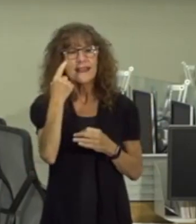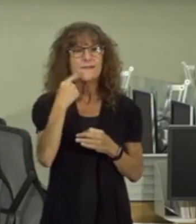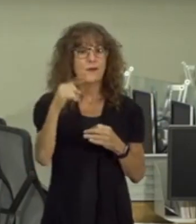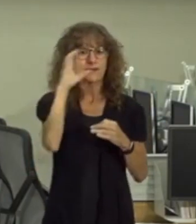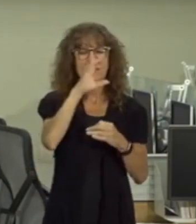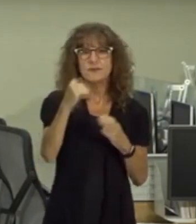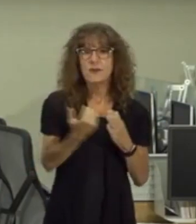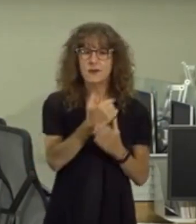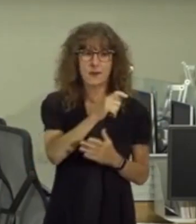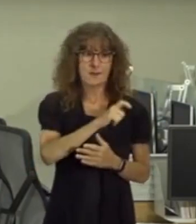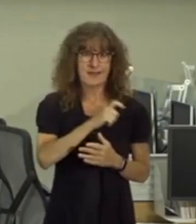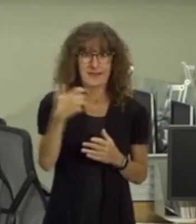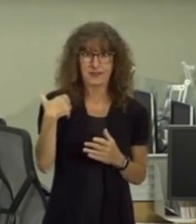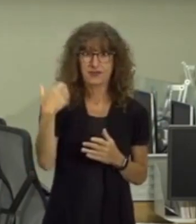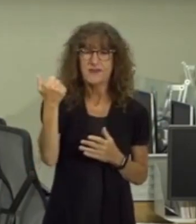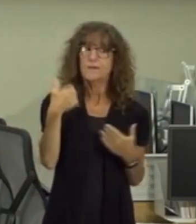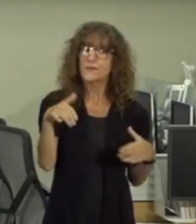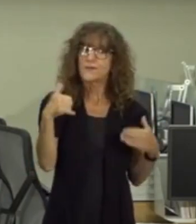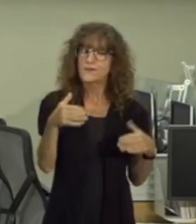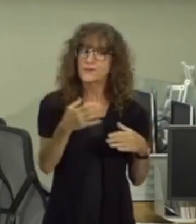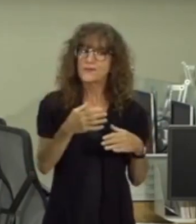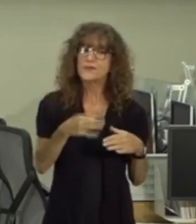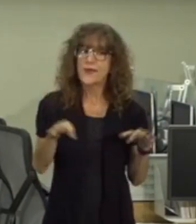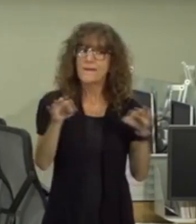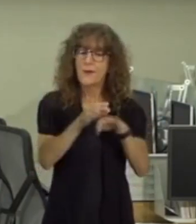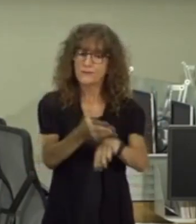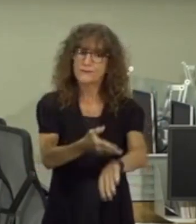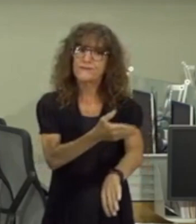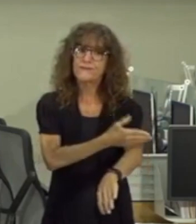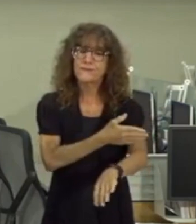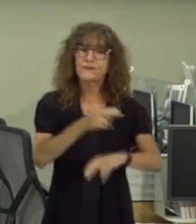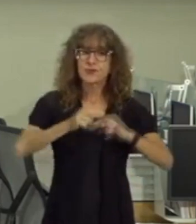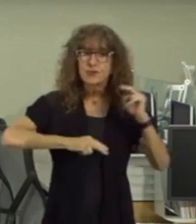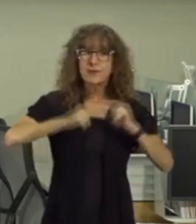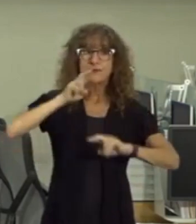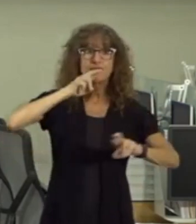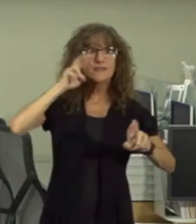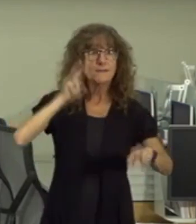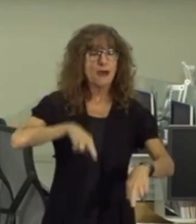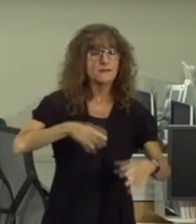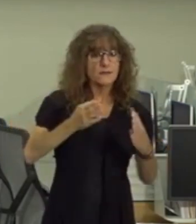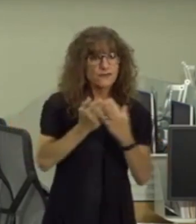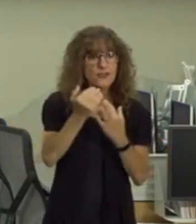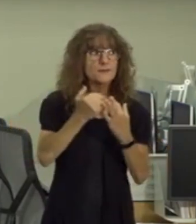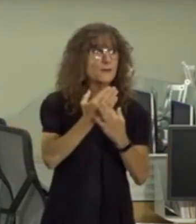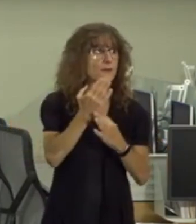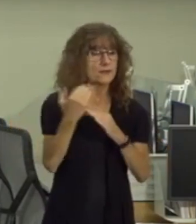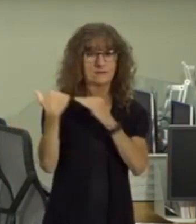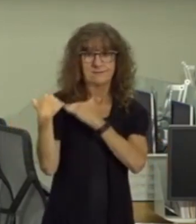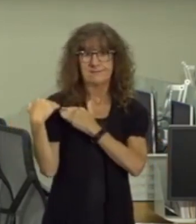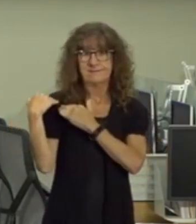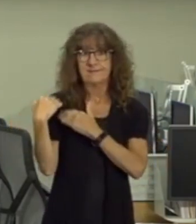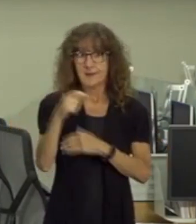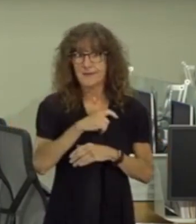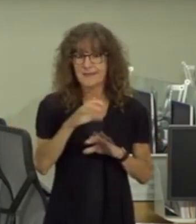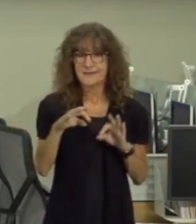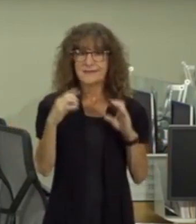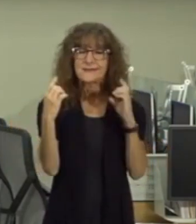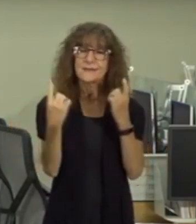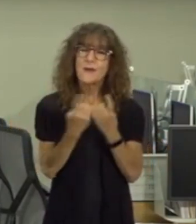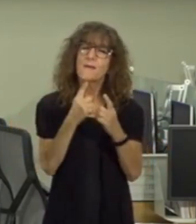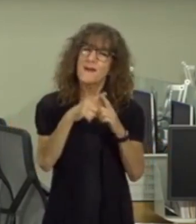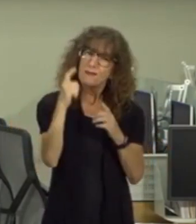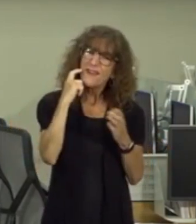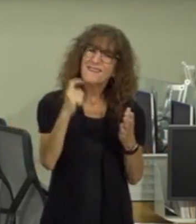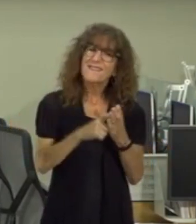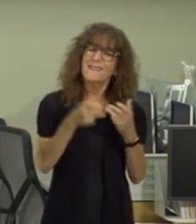we've made important strides as a community to build a responsive transparent and accountable police department but we